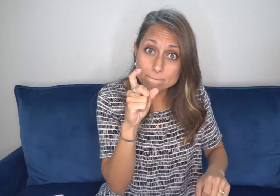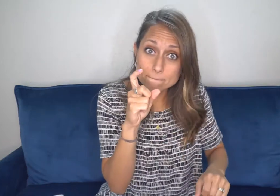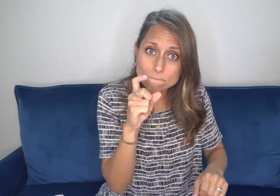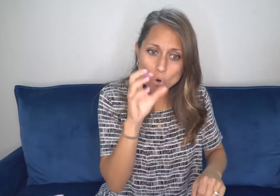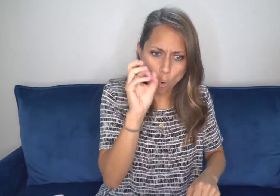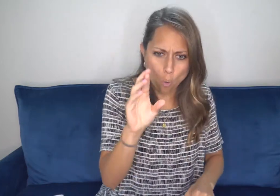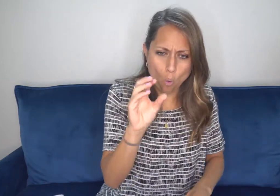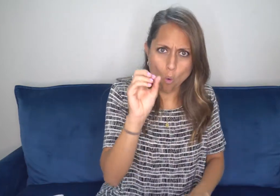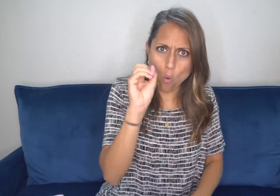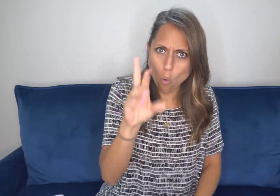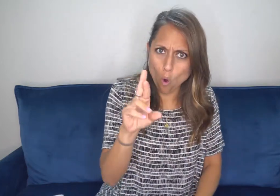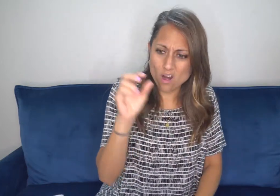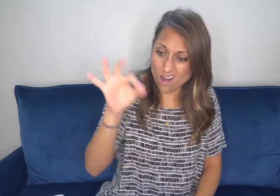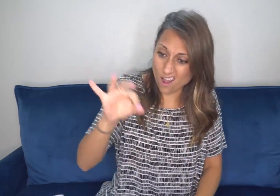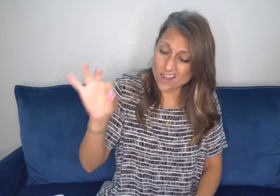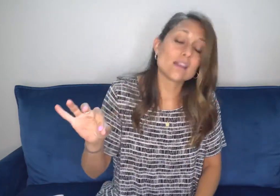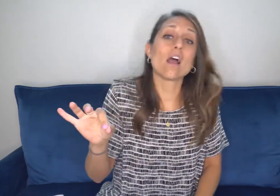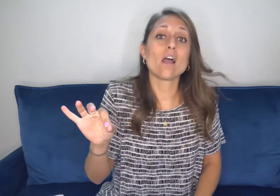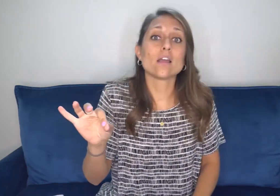Are you part of that 99 flock?